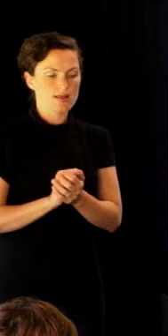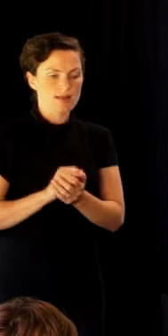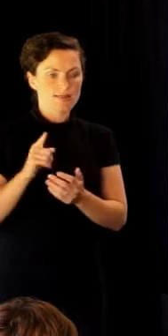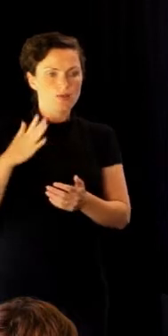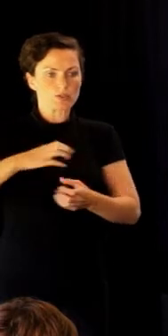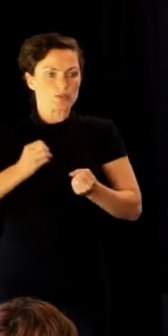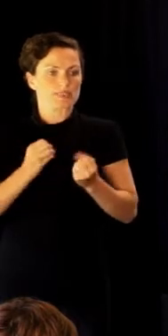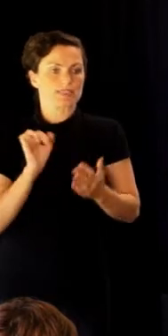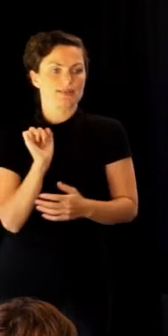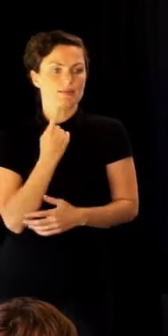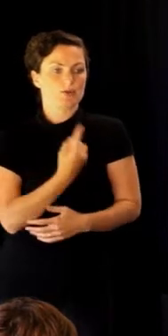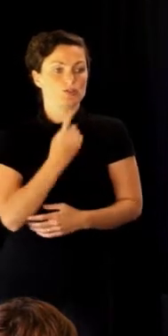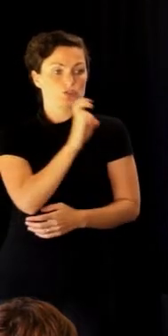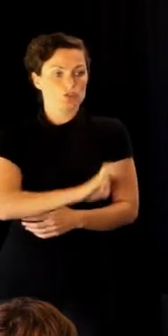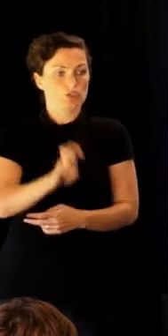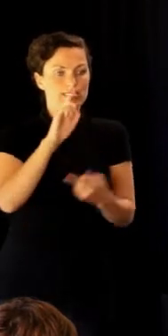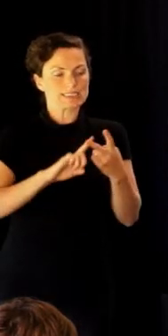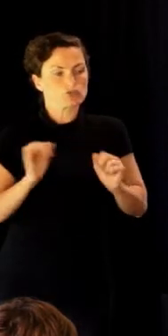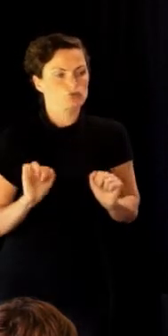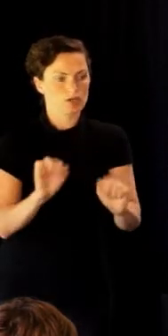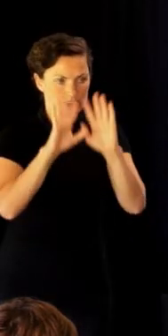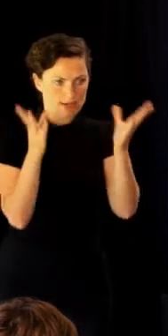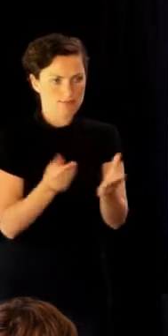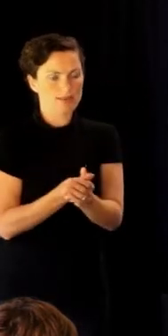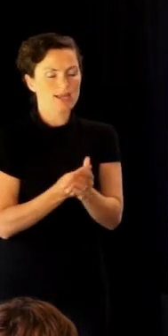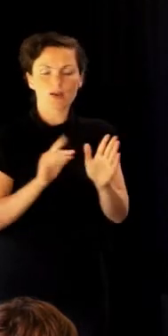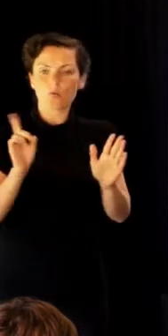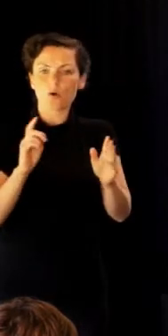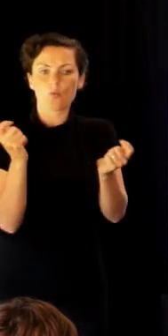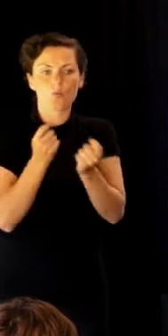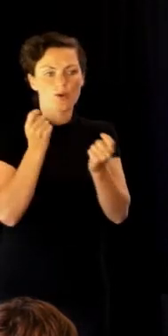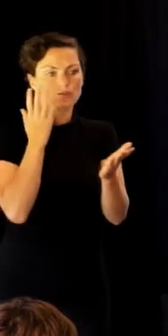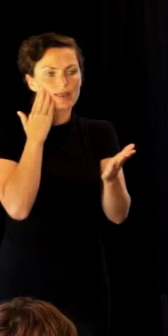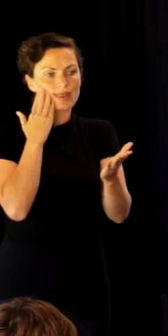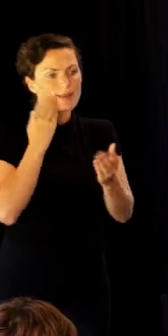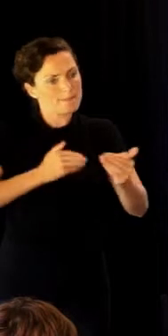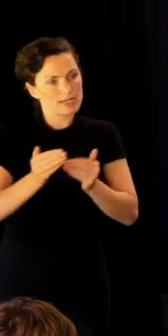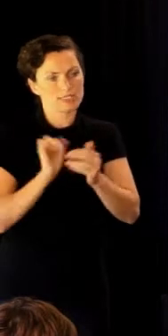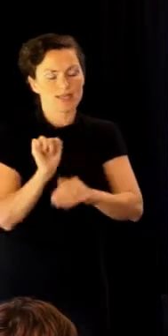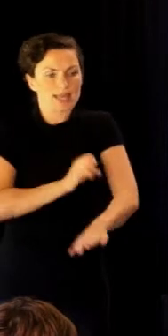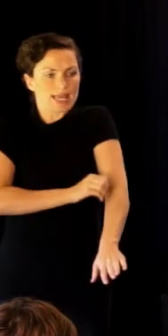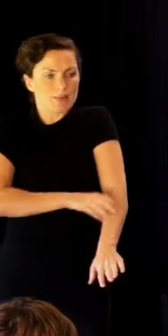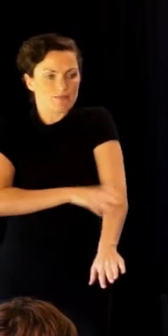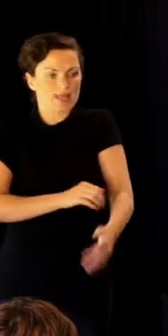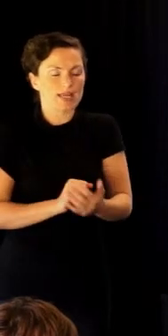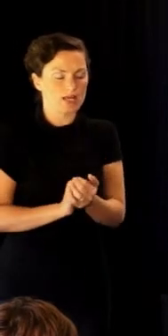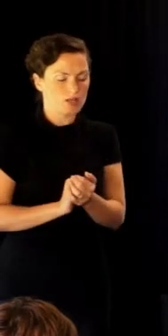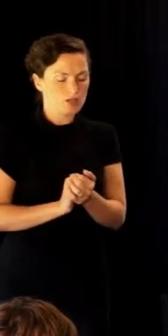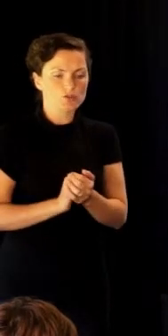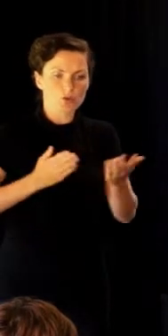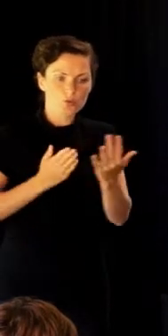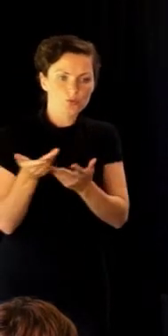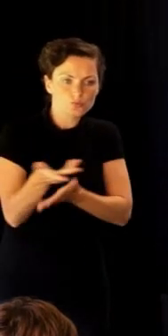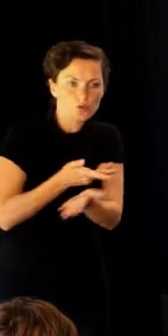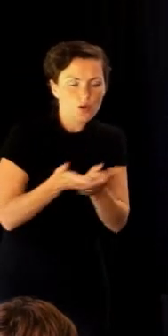journeys, their struggles, and what works well when coping with haemophilia. So by a way of kōrero, we